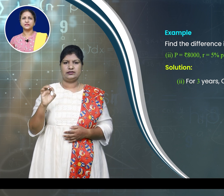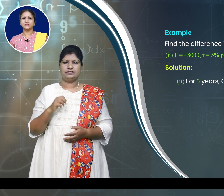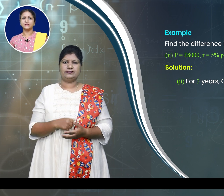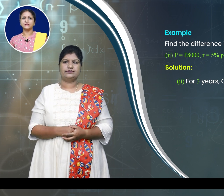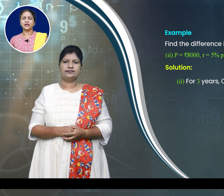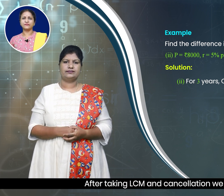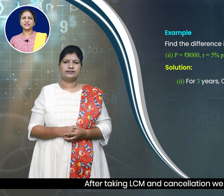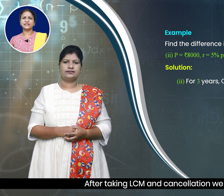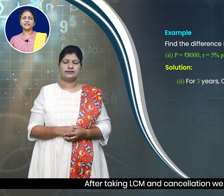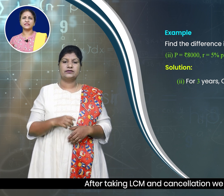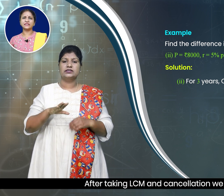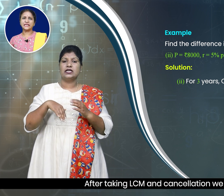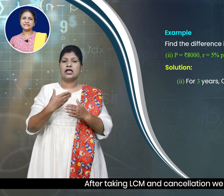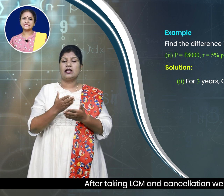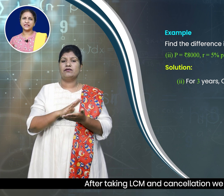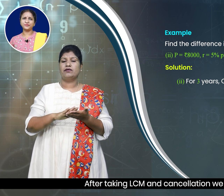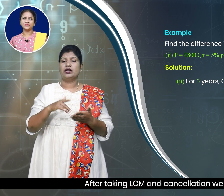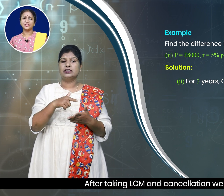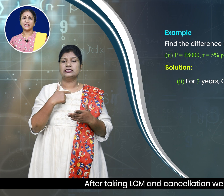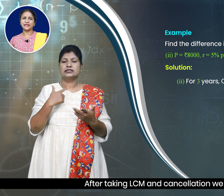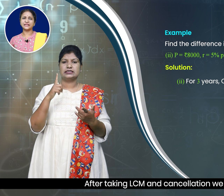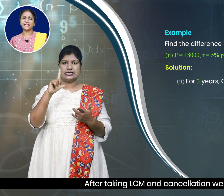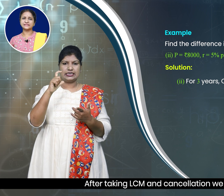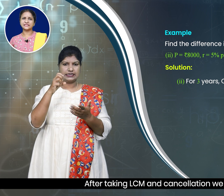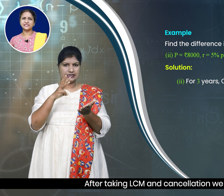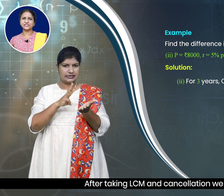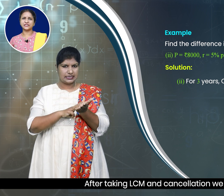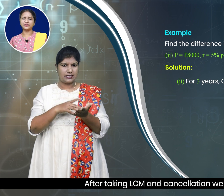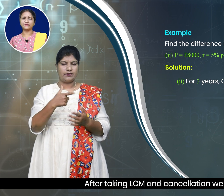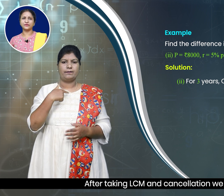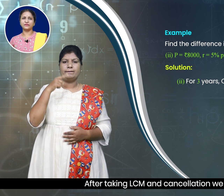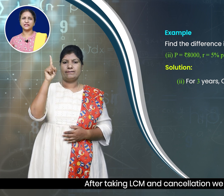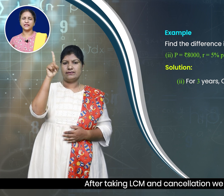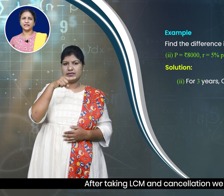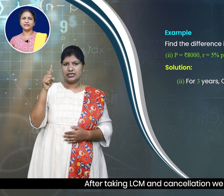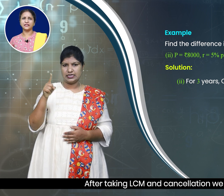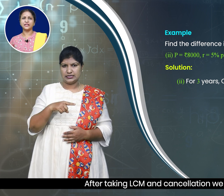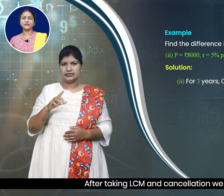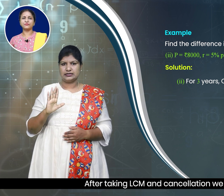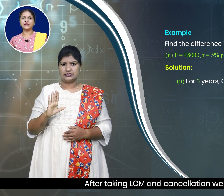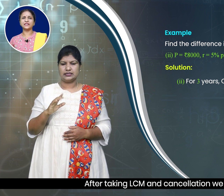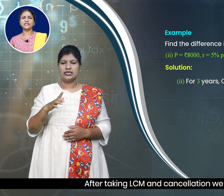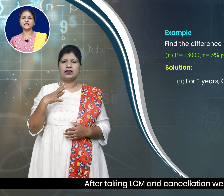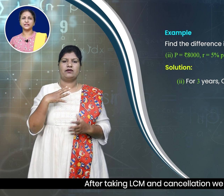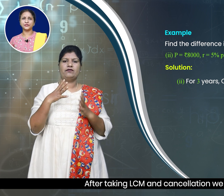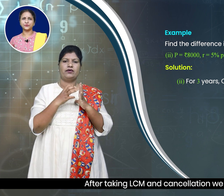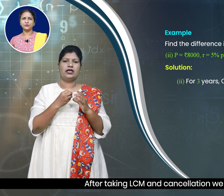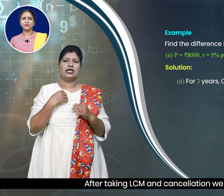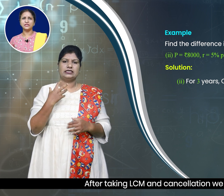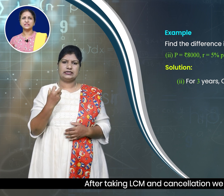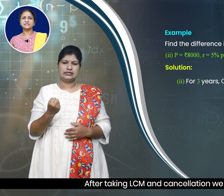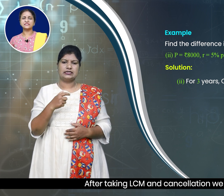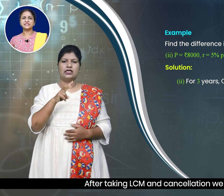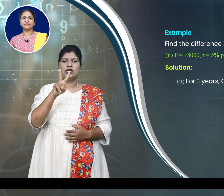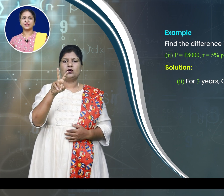After taking LCM and cancellation, we will get 20 into 61 by